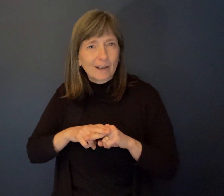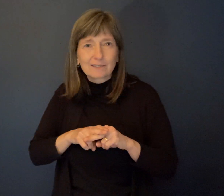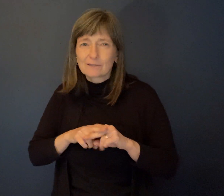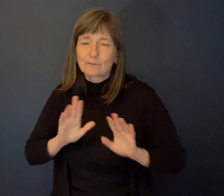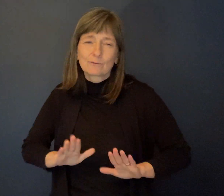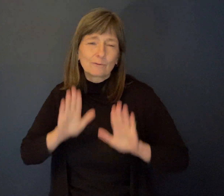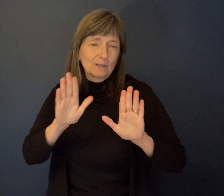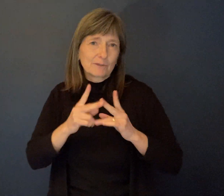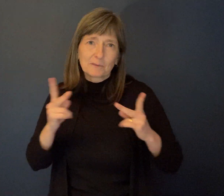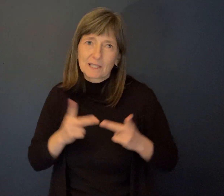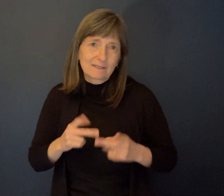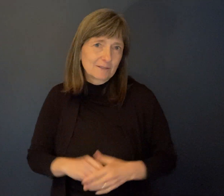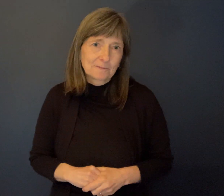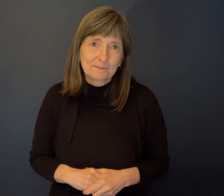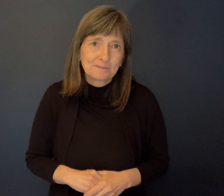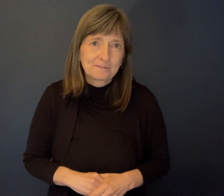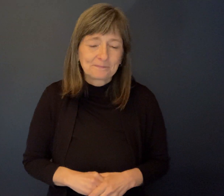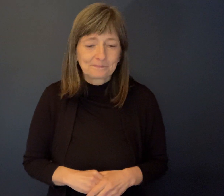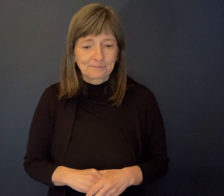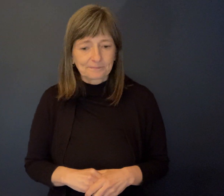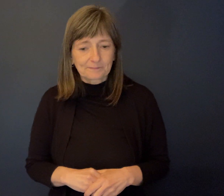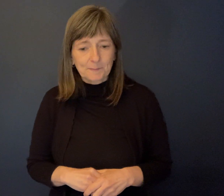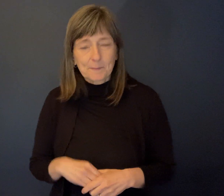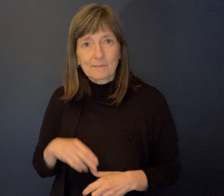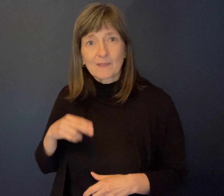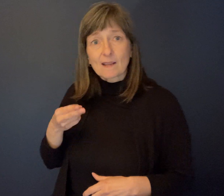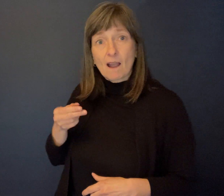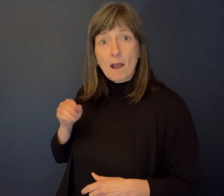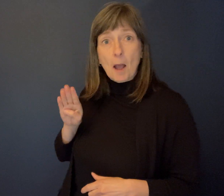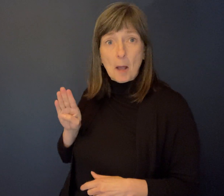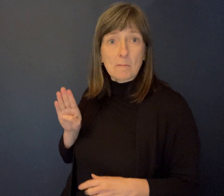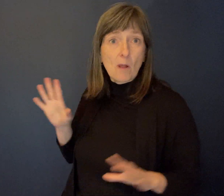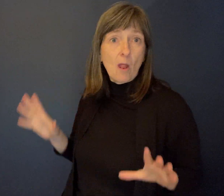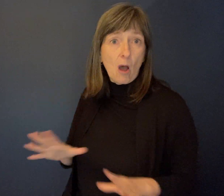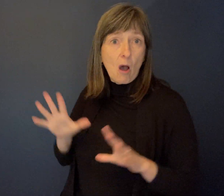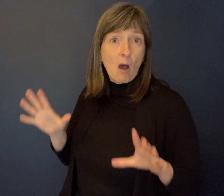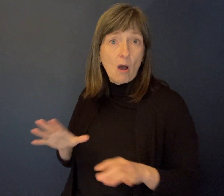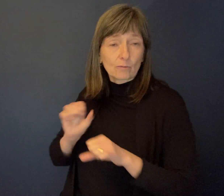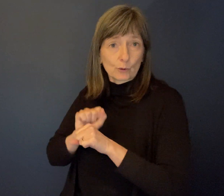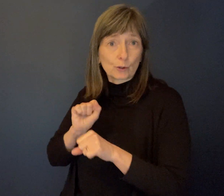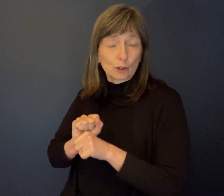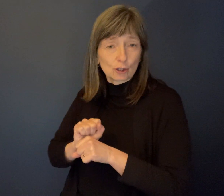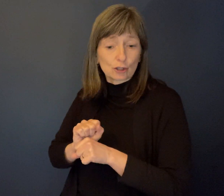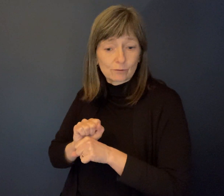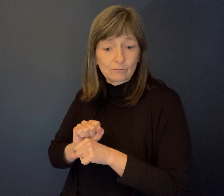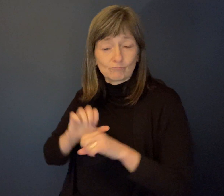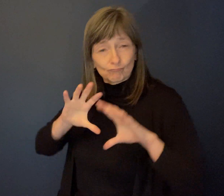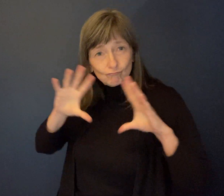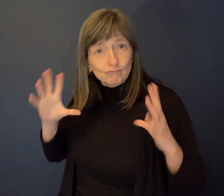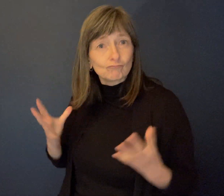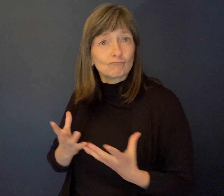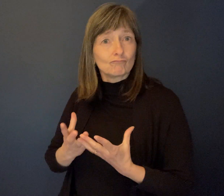the hub has done a great deal. The whole organization has done a great deal